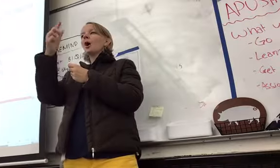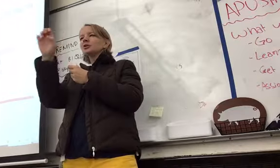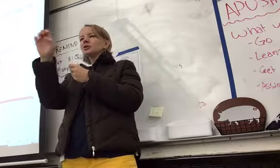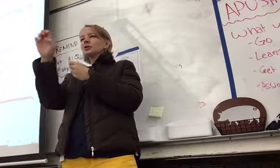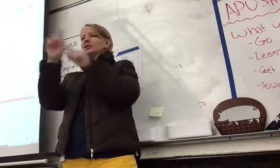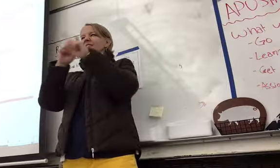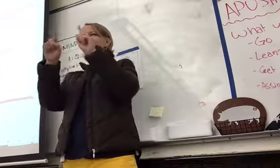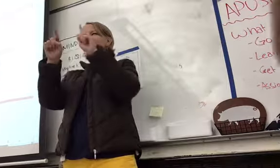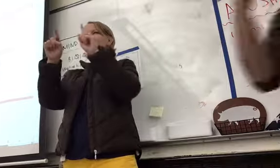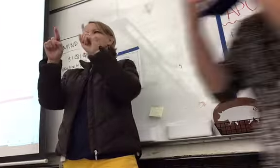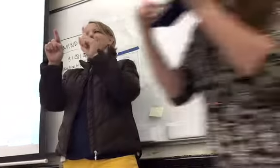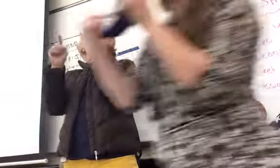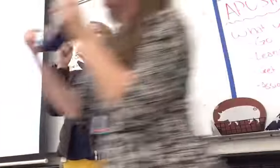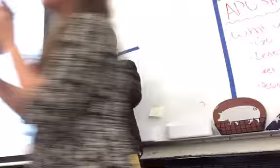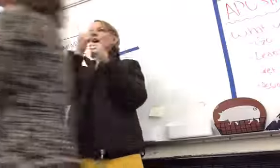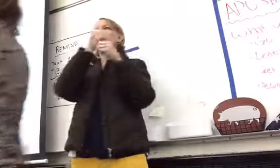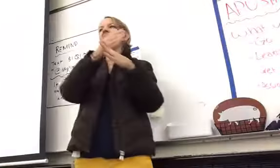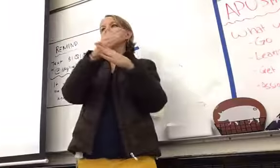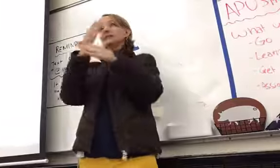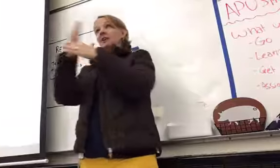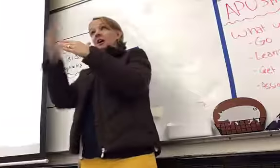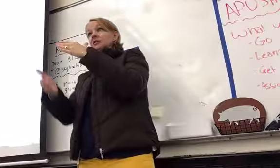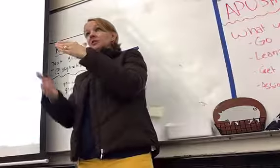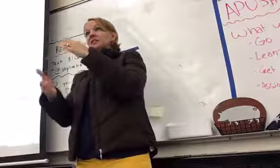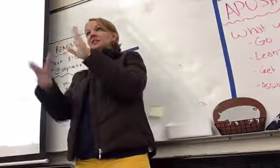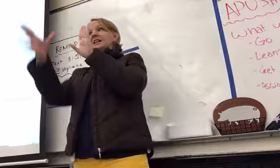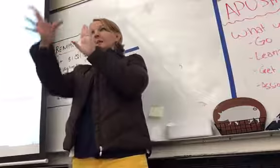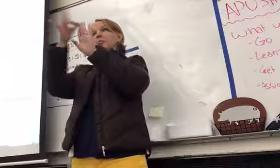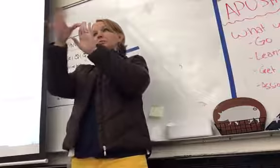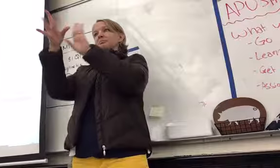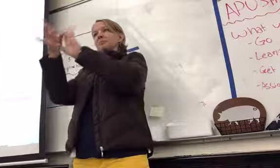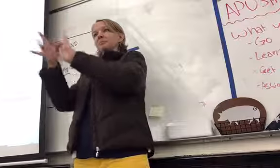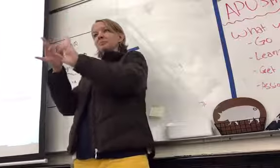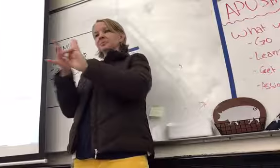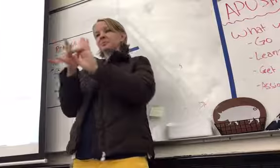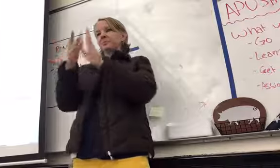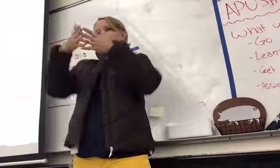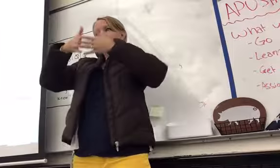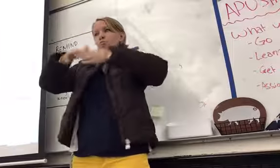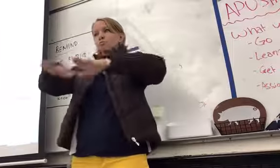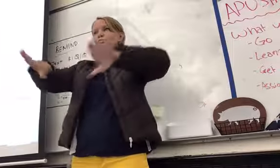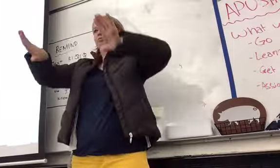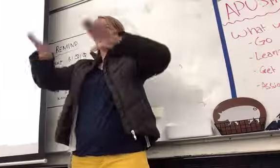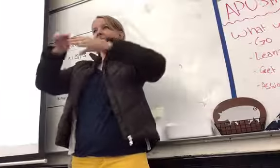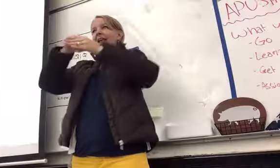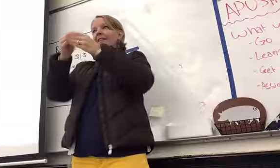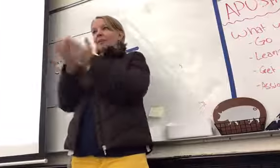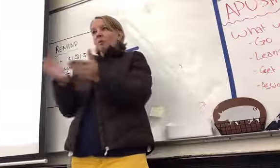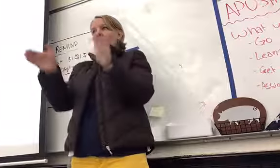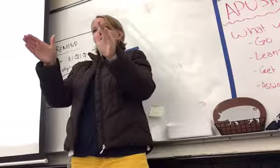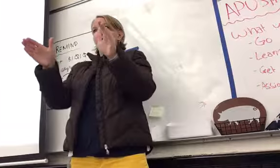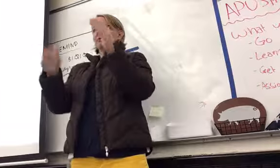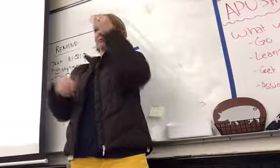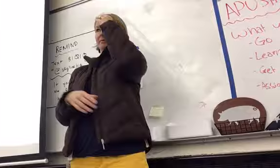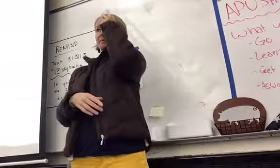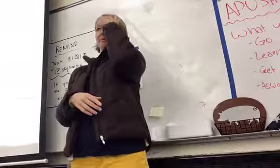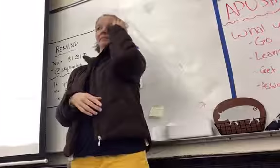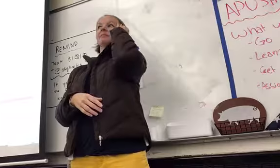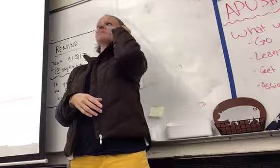they took all the causes and consequences, and they put them into this little bowl. Okay? So, that's what they did for